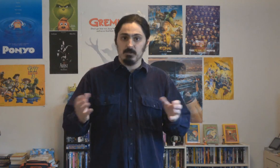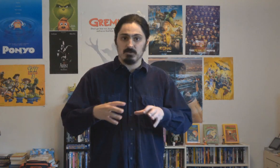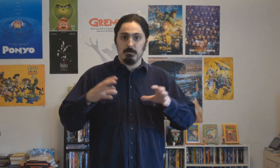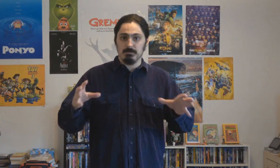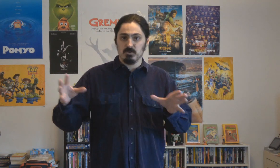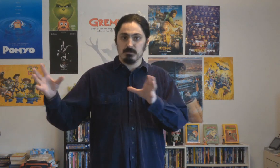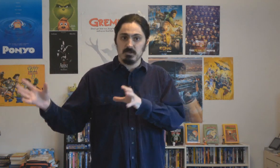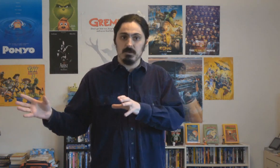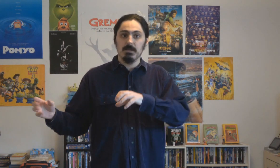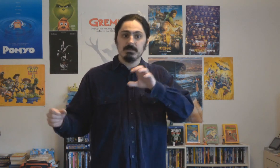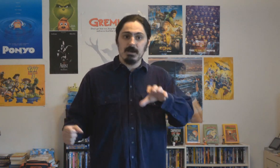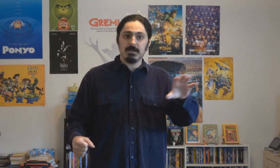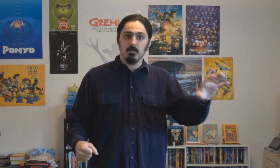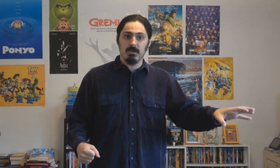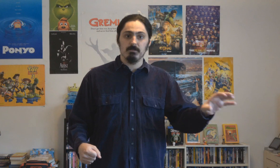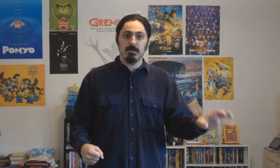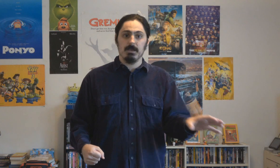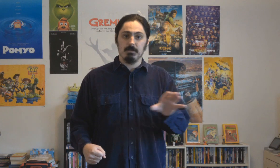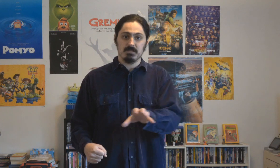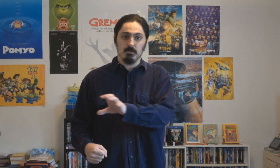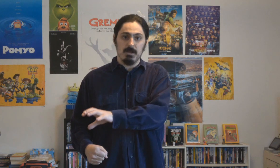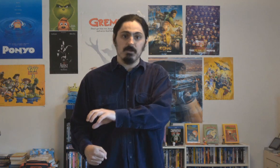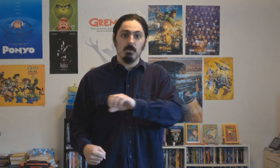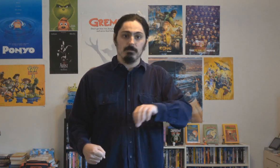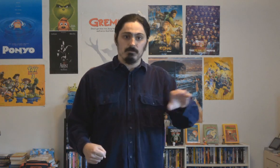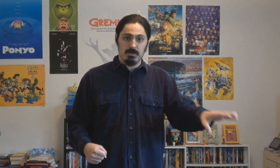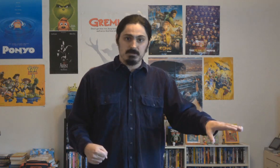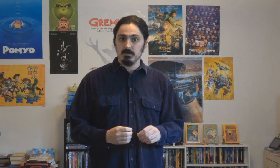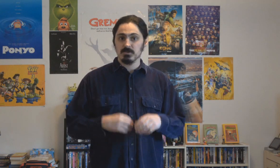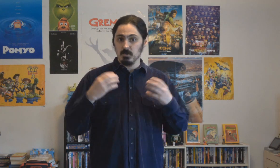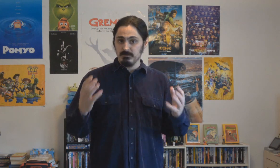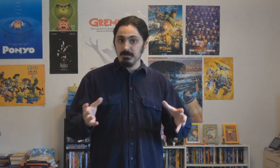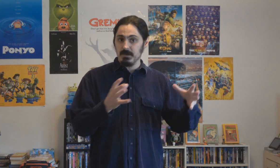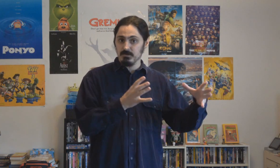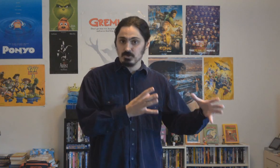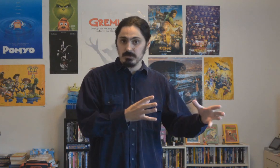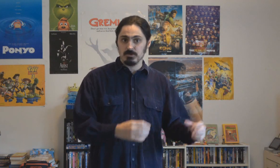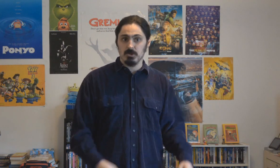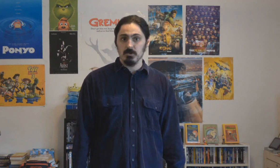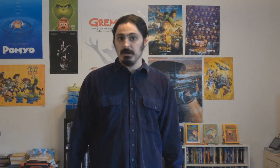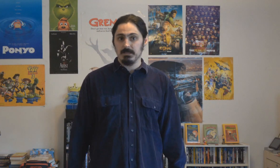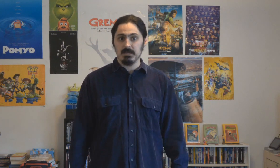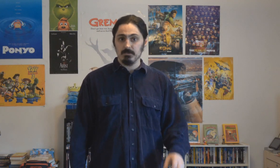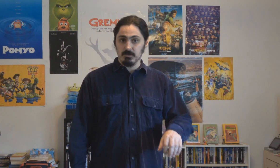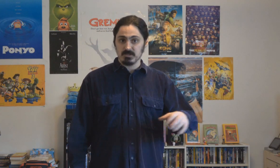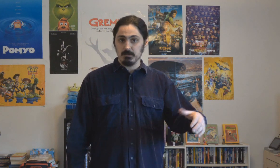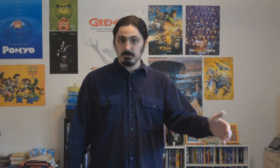wants her pop star persona to not get in the way of leading a peaceful life with her friends. So with me not enjoying the show, you might think I would feel similarly